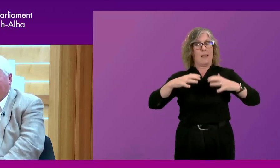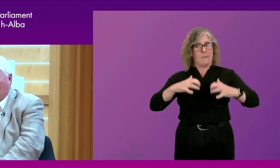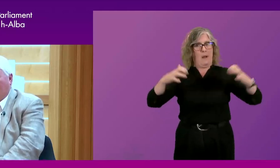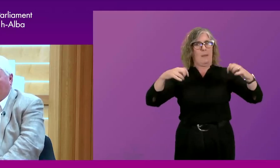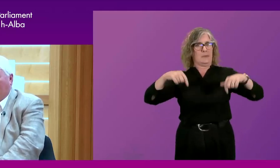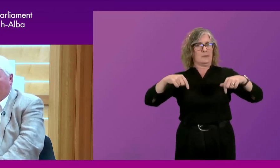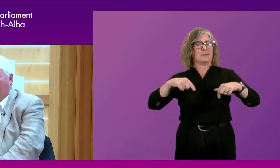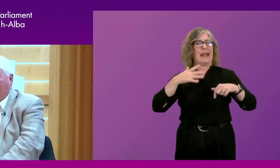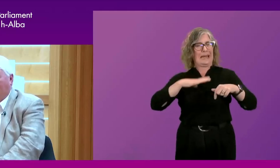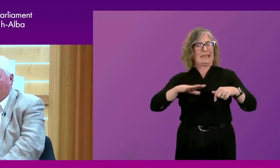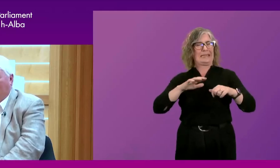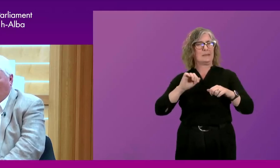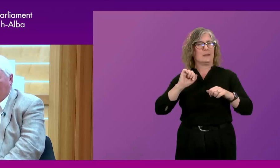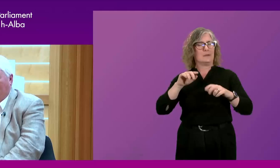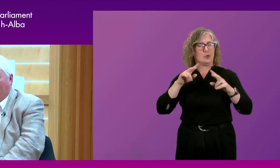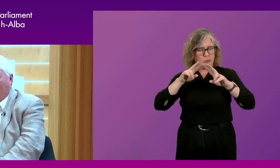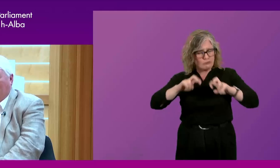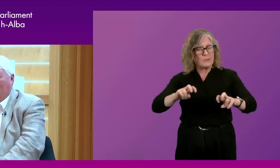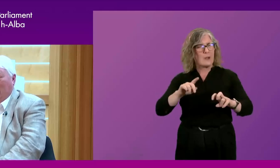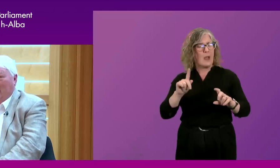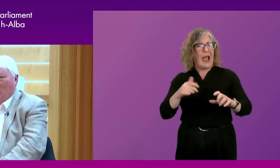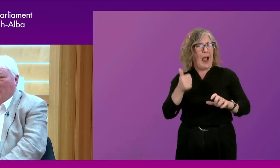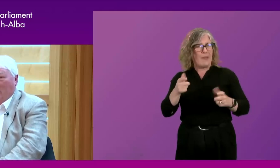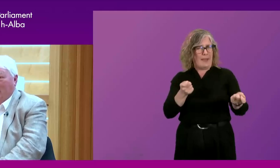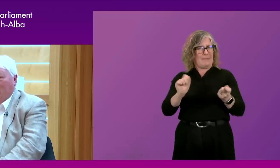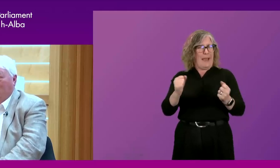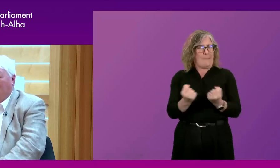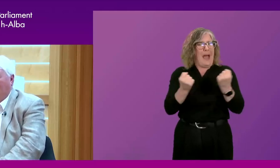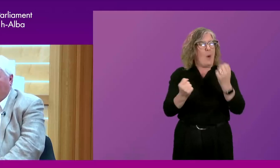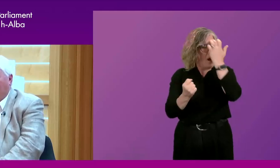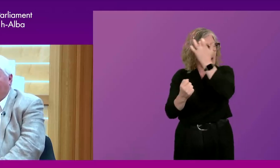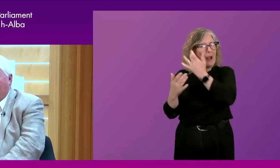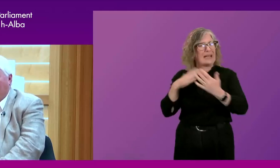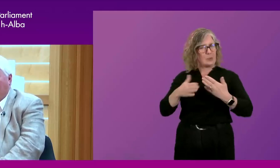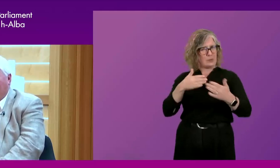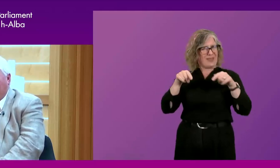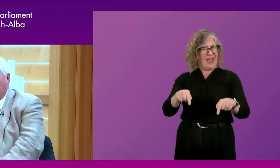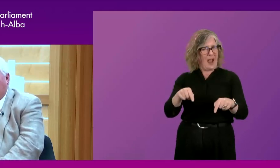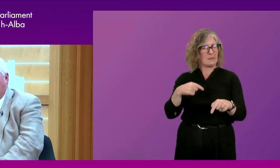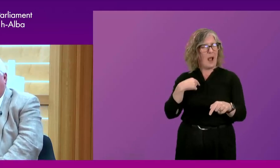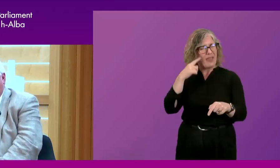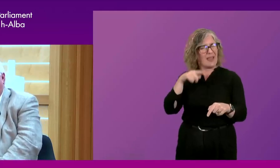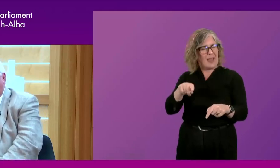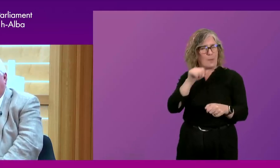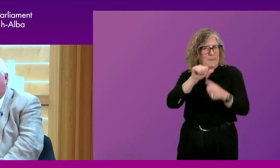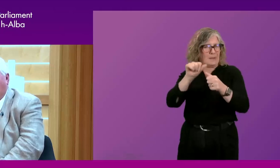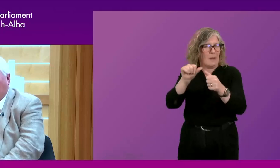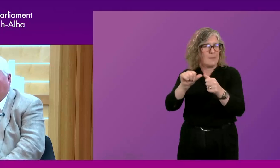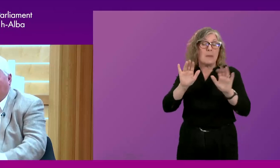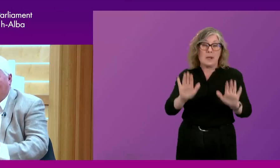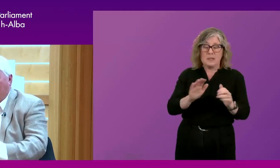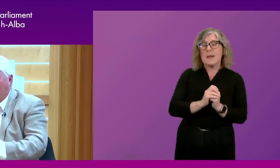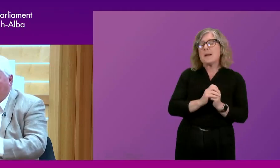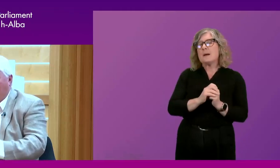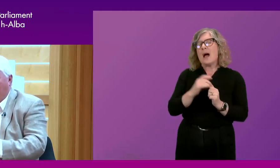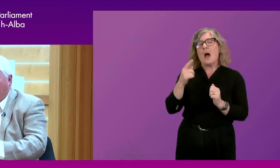its scrutiny powers in order. And I would be more impressed with the changes of that nature. With regard to the, we're